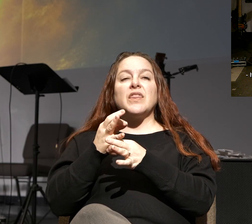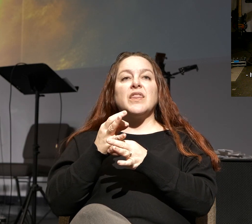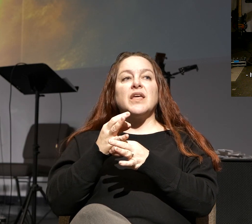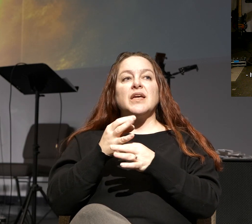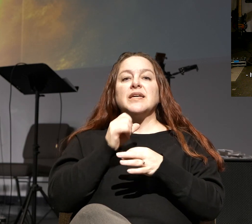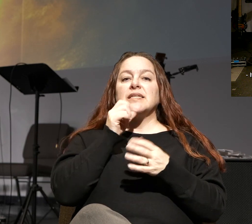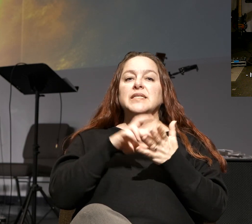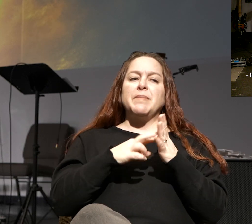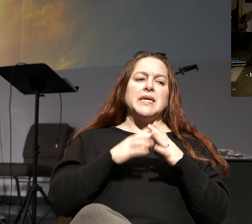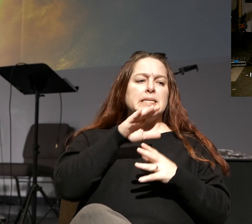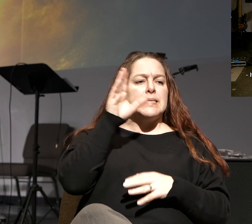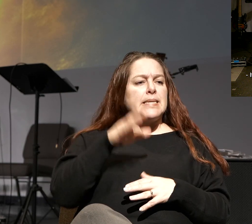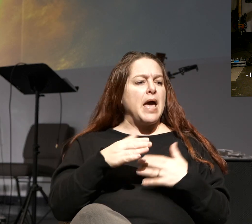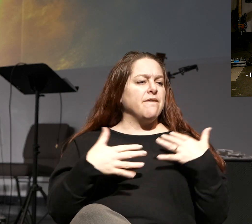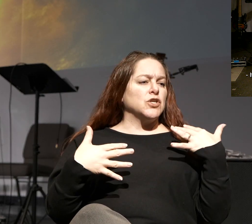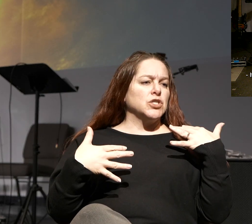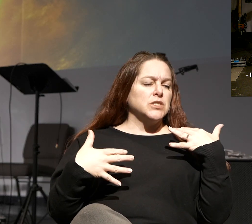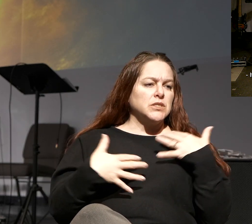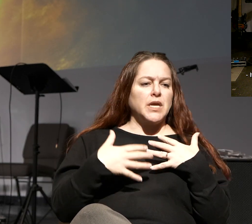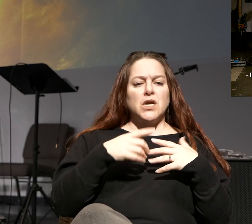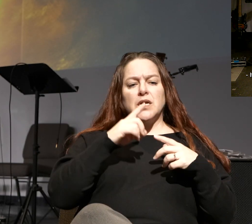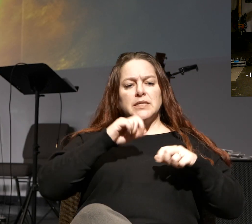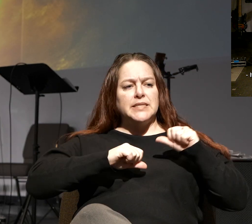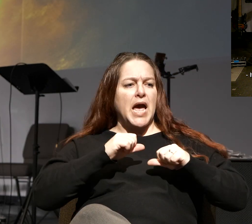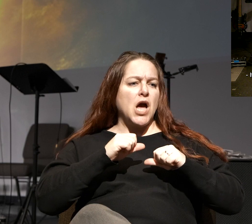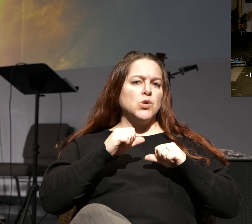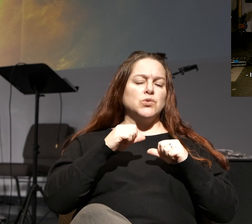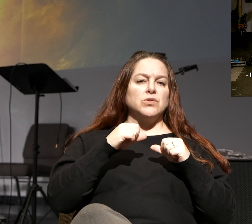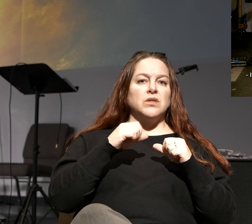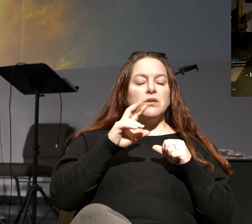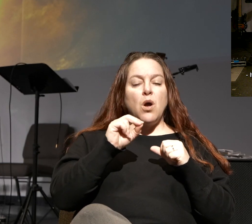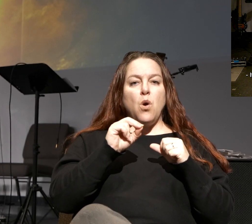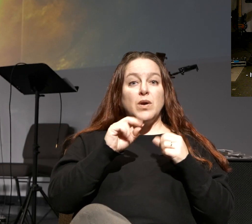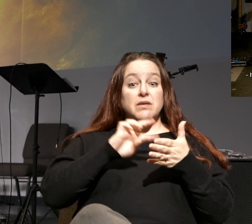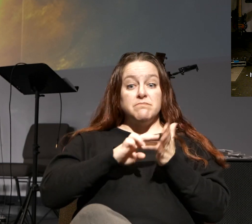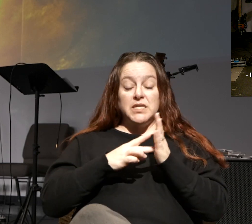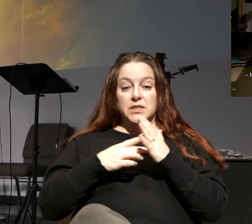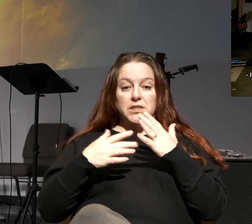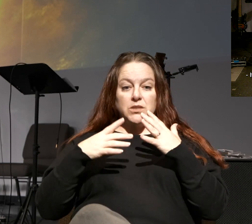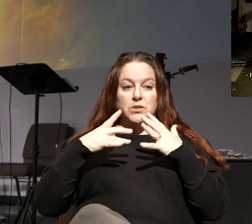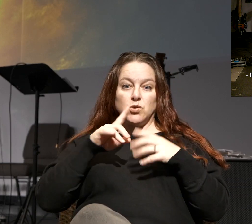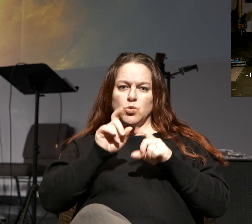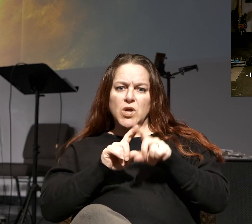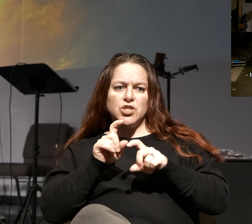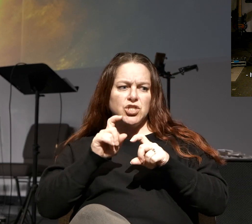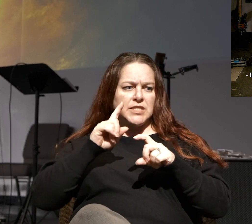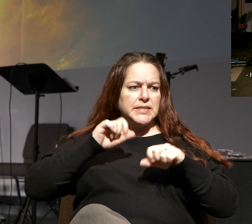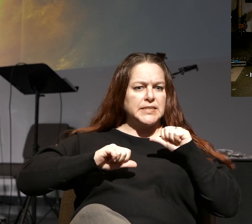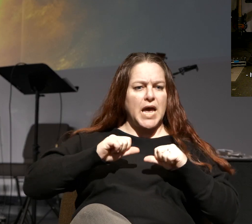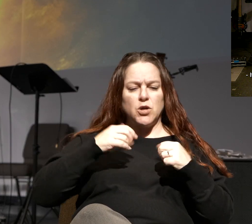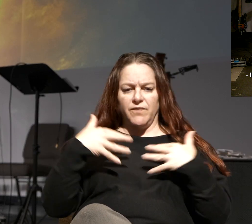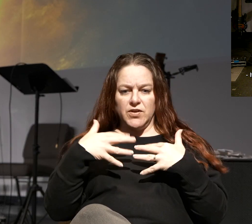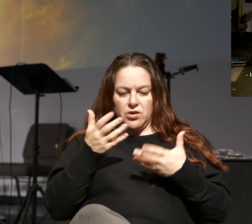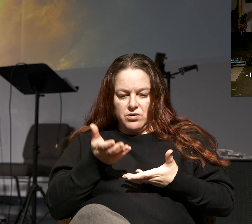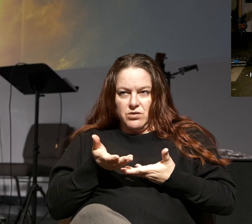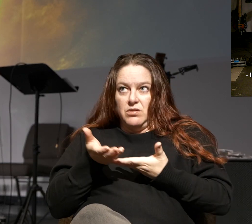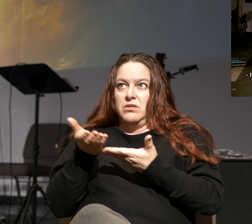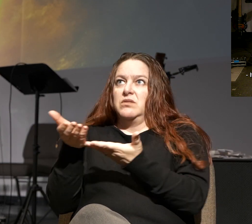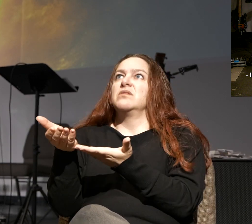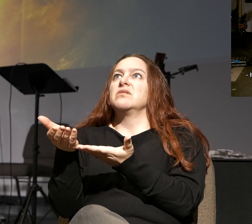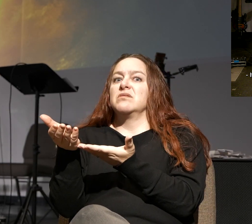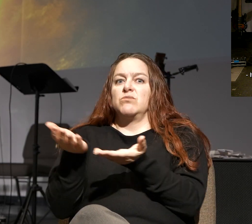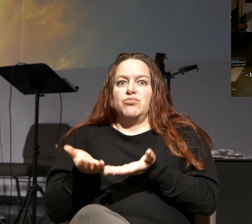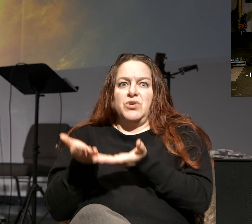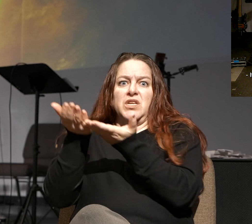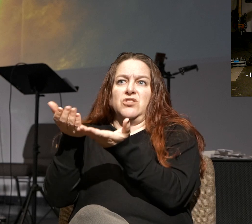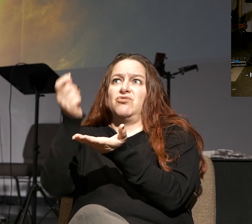questions, doubts, and fears. It's bringing your questions, doubts, and fears to God. It's bringing them to God. It's clinging